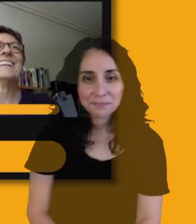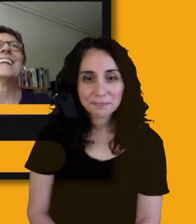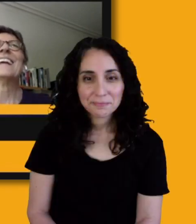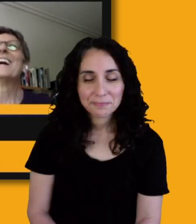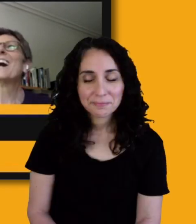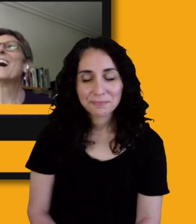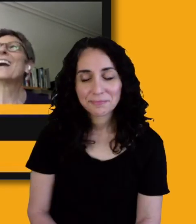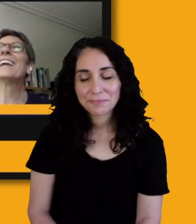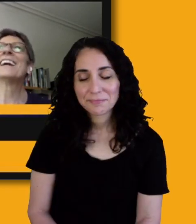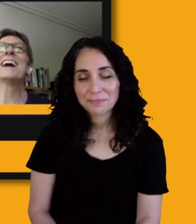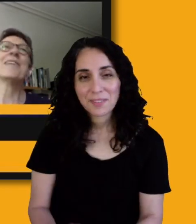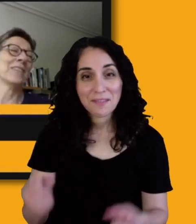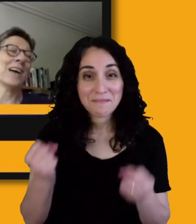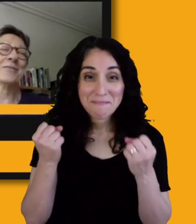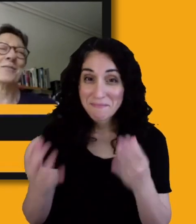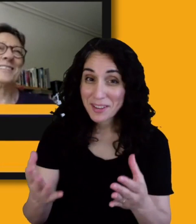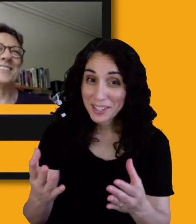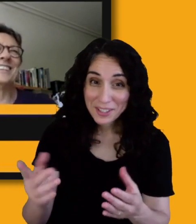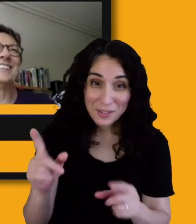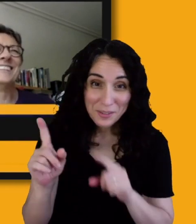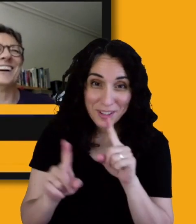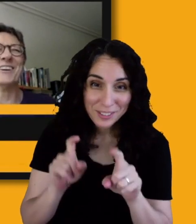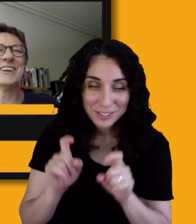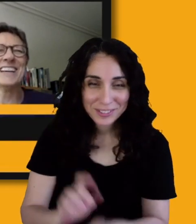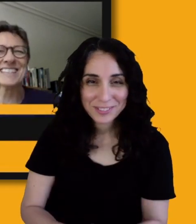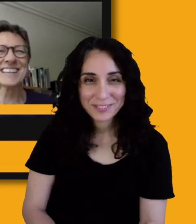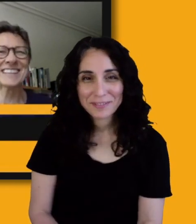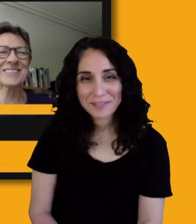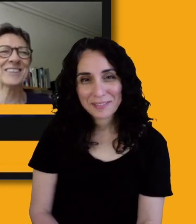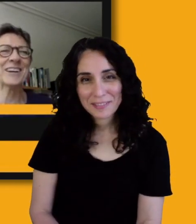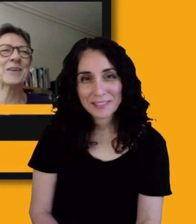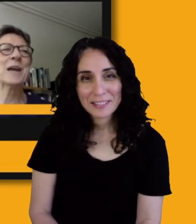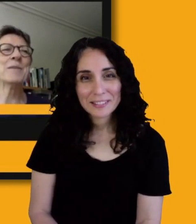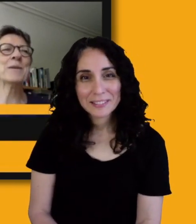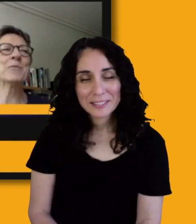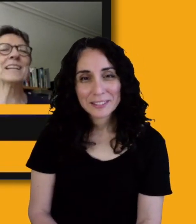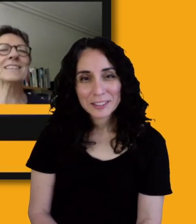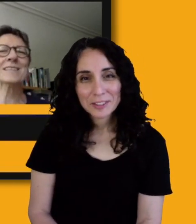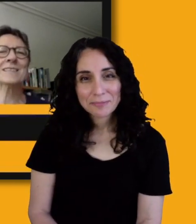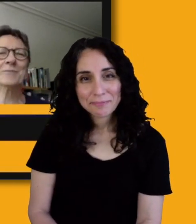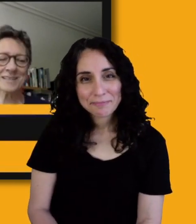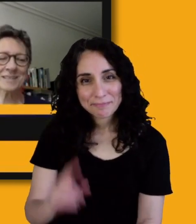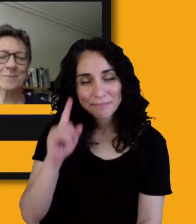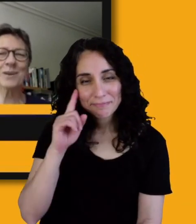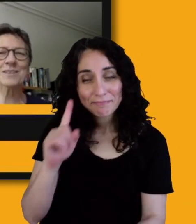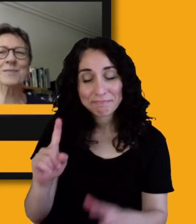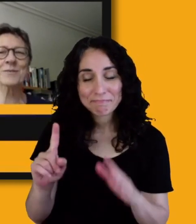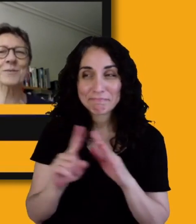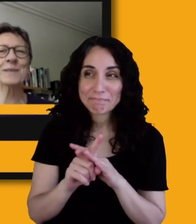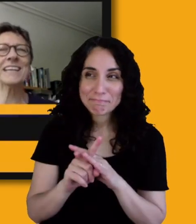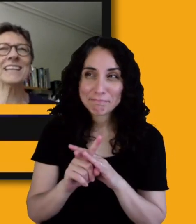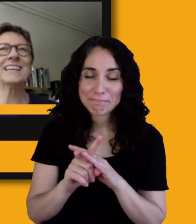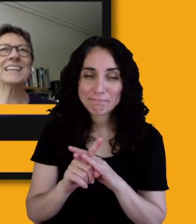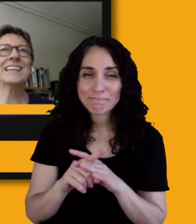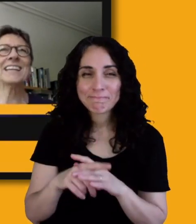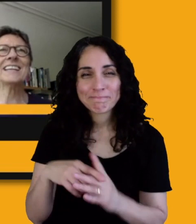I have a lot of questions always, as you know, but what it's what it sparks for me is